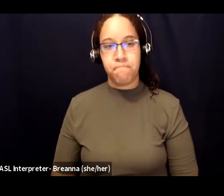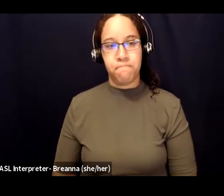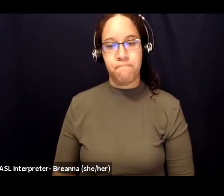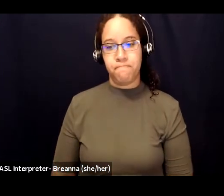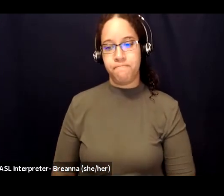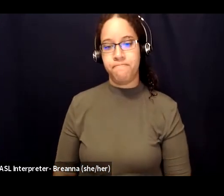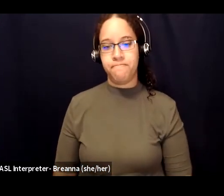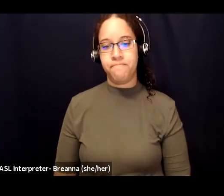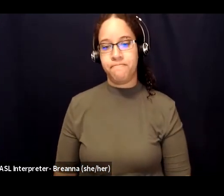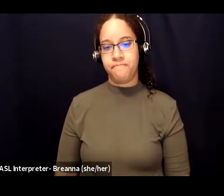so thank you for